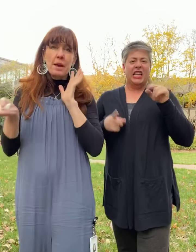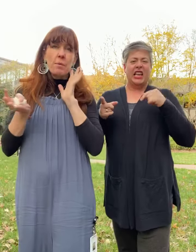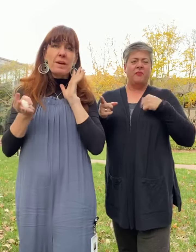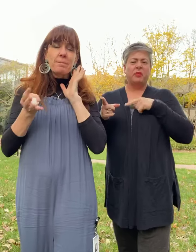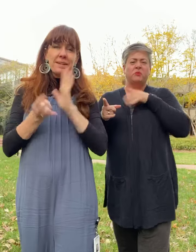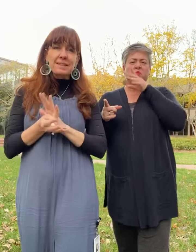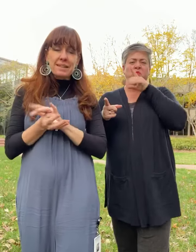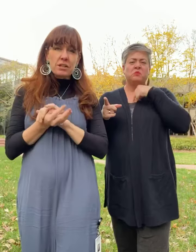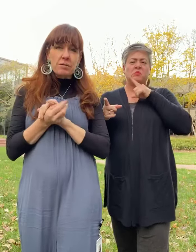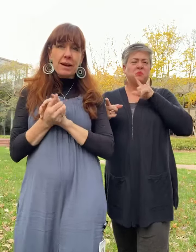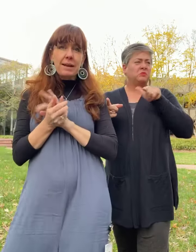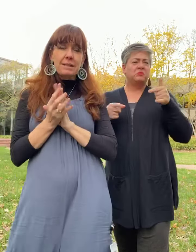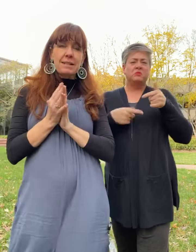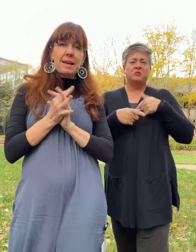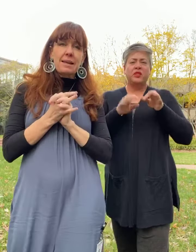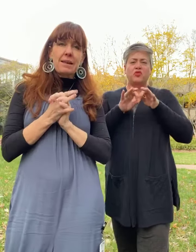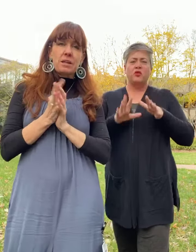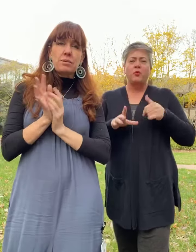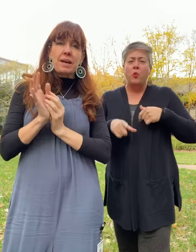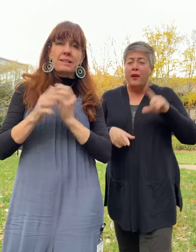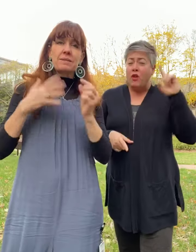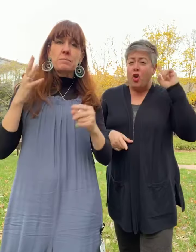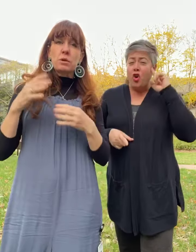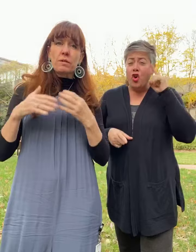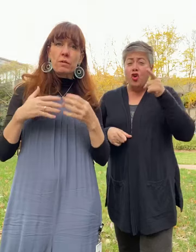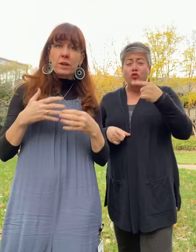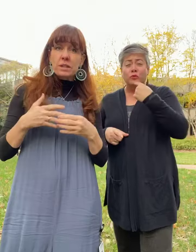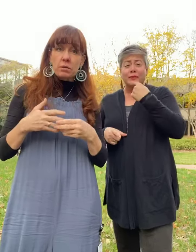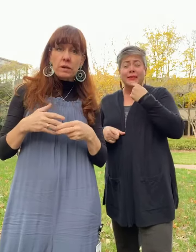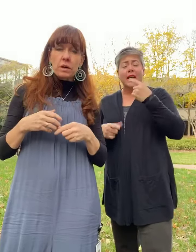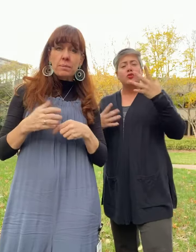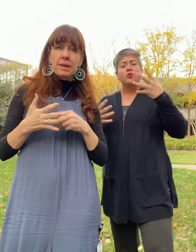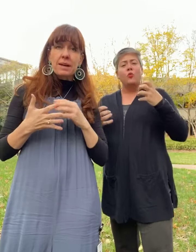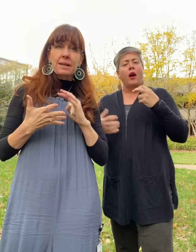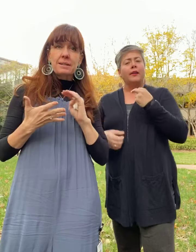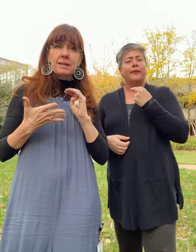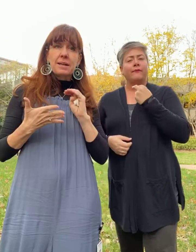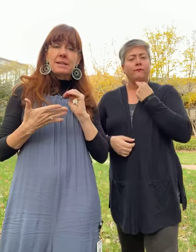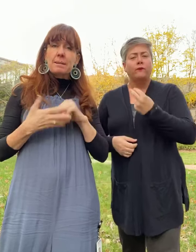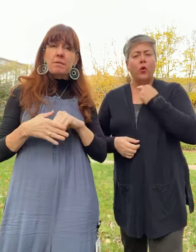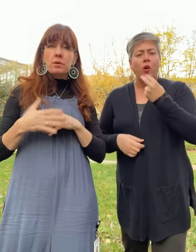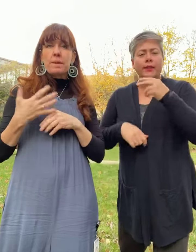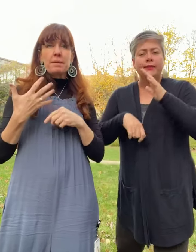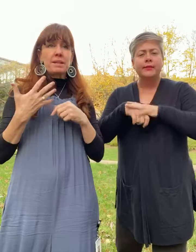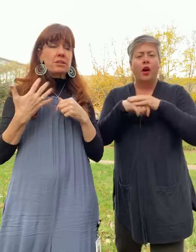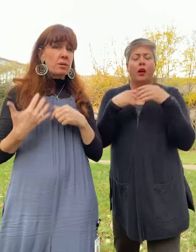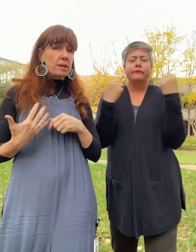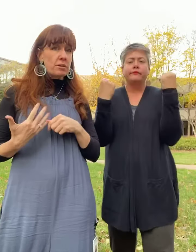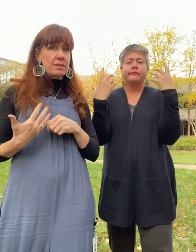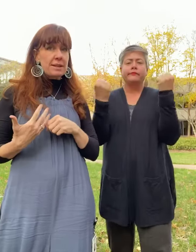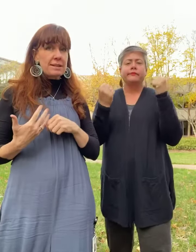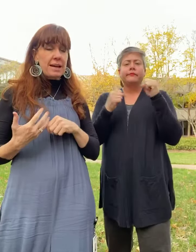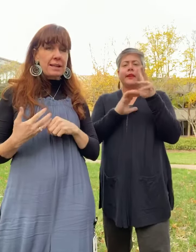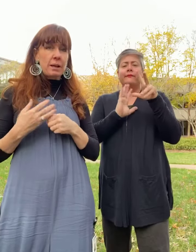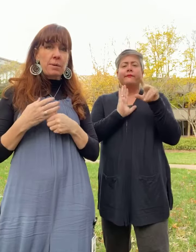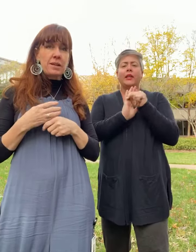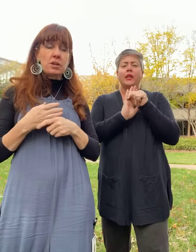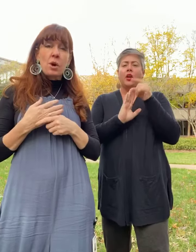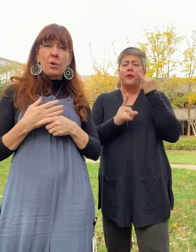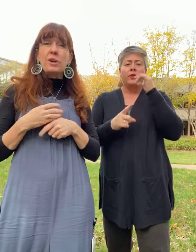We've been listening to you guys say that you'd like to have some sort of a voiceover because some of you maybe don't understand sign language or you